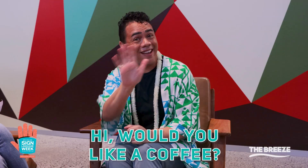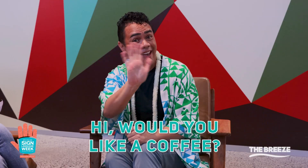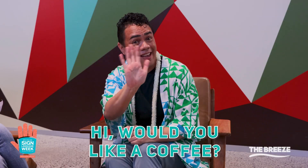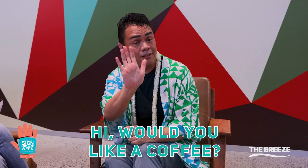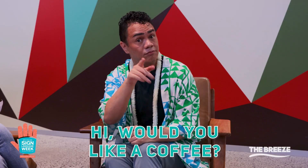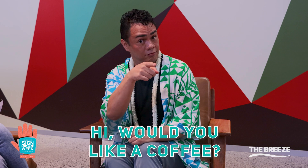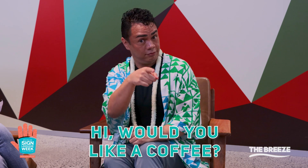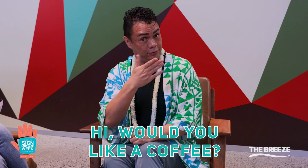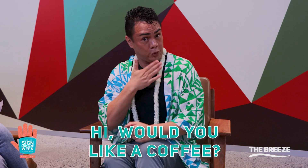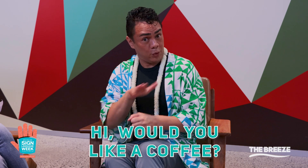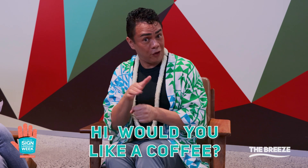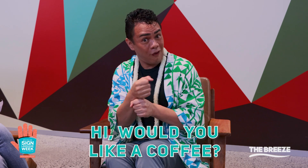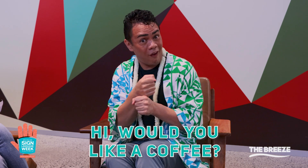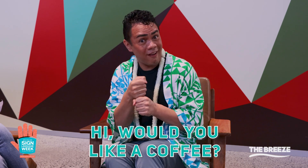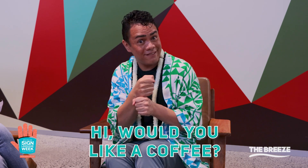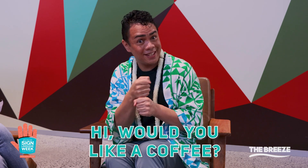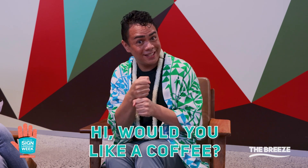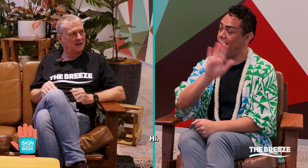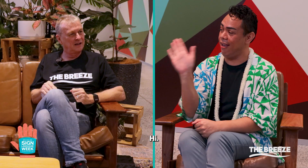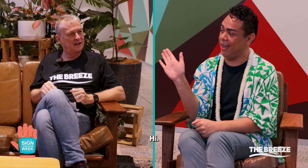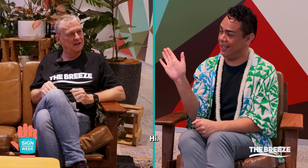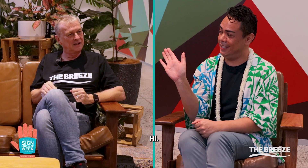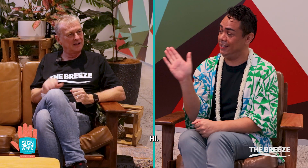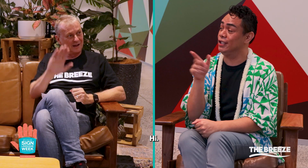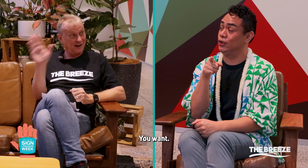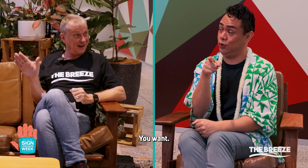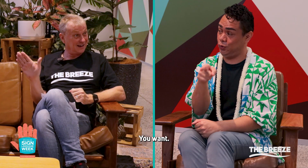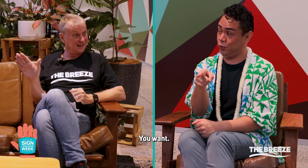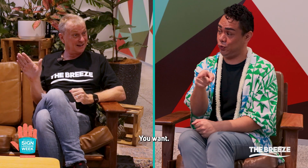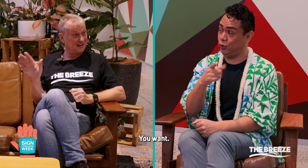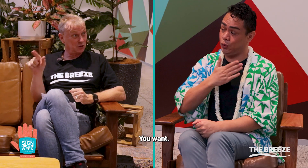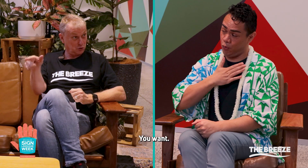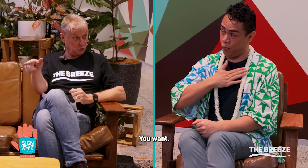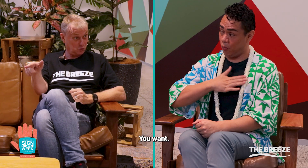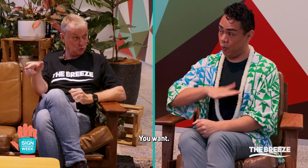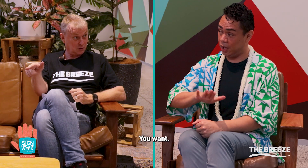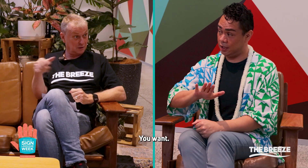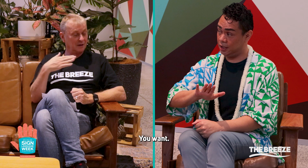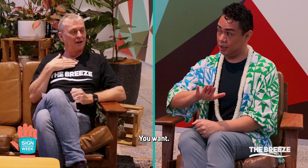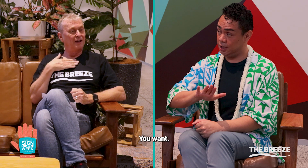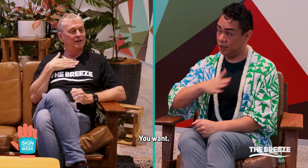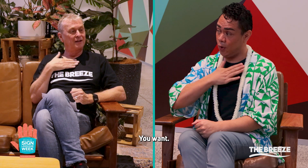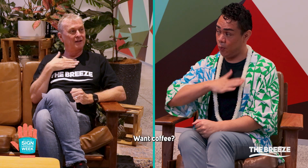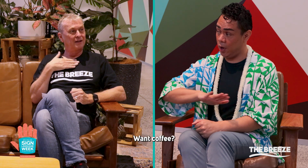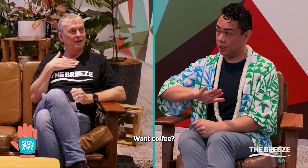Hi. Would you like a coffee? Hi. You. Want. Want.